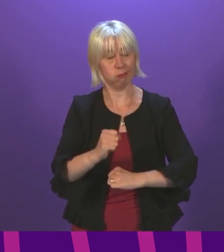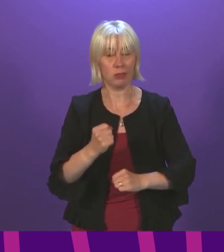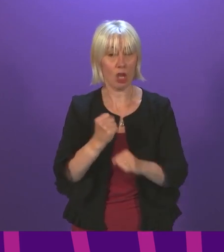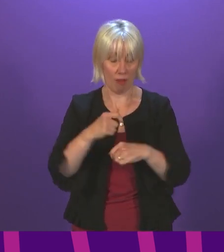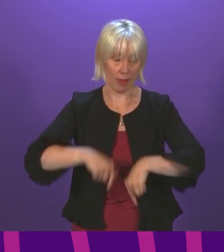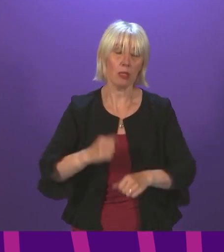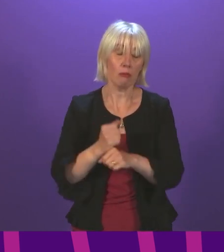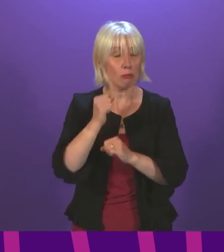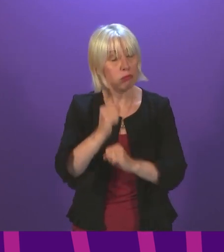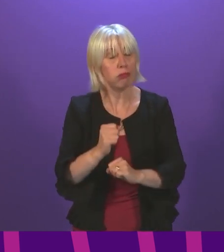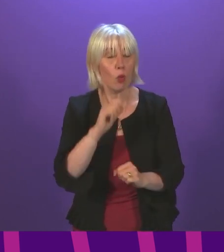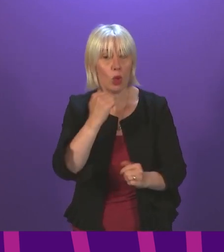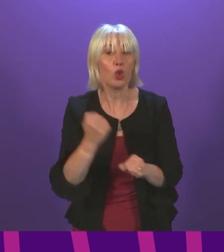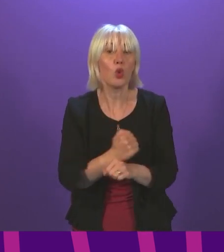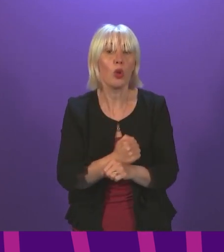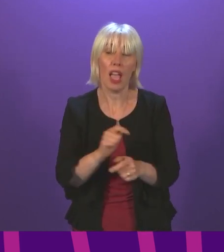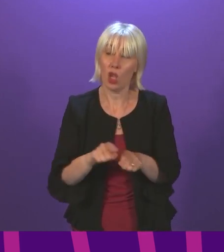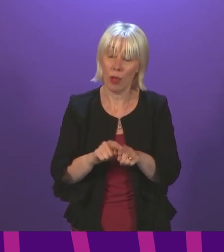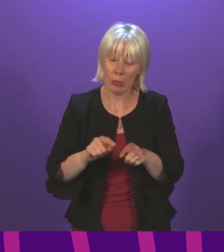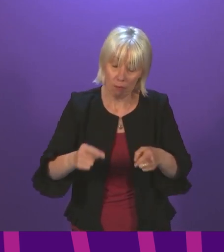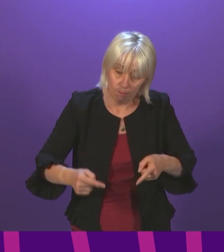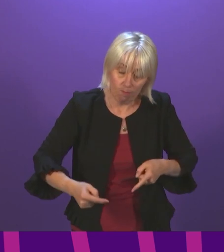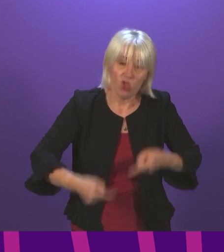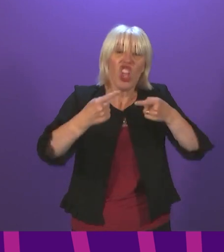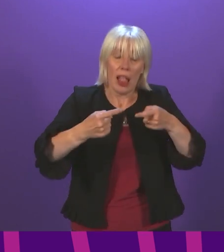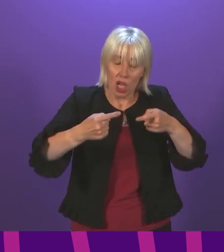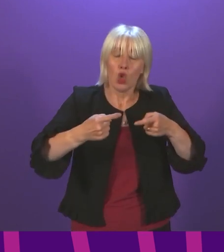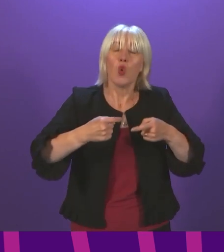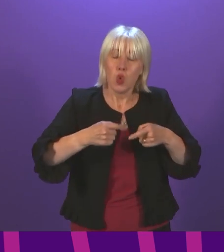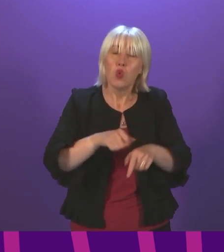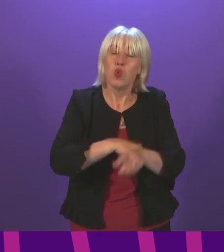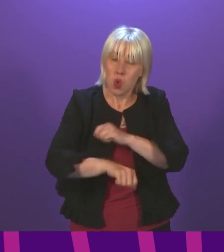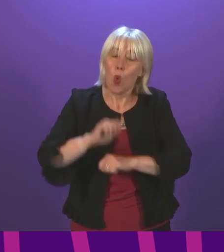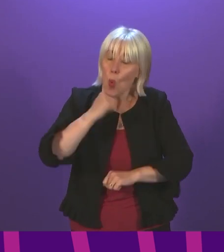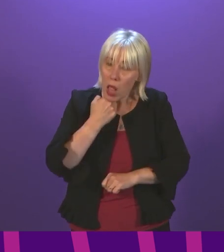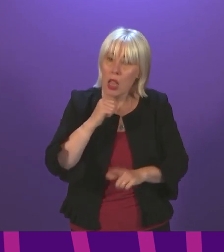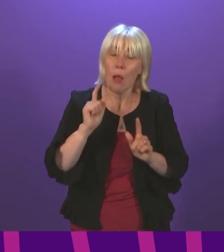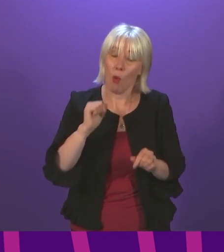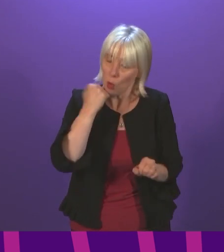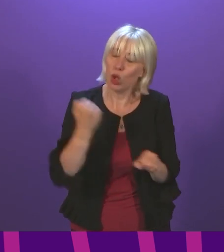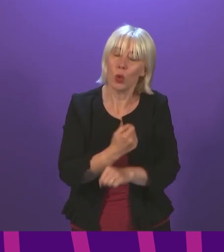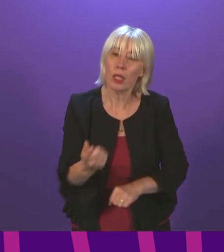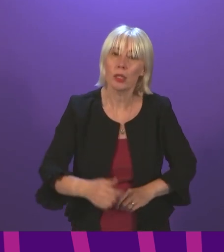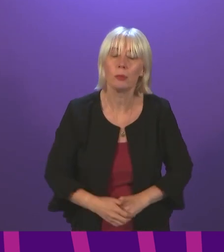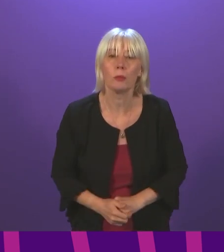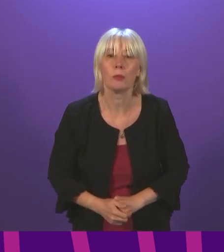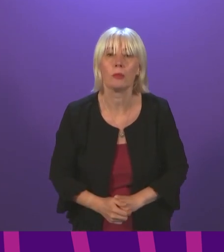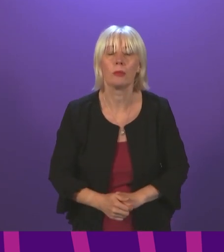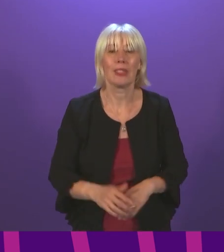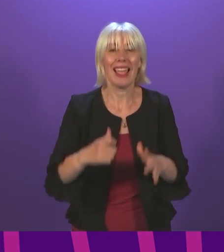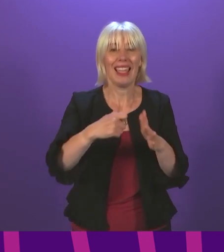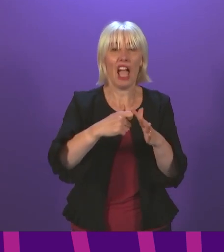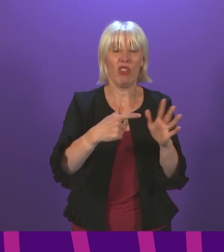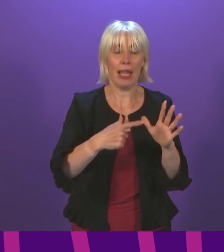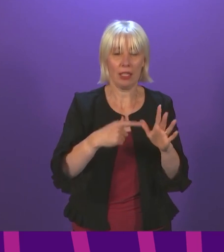am sure on a whole range of other issues, facing up to the difficult challenges that that entails. Karen Adam. Karen Thank